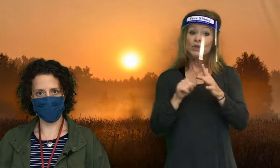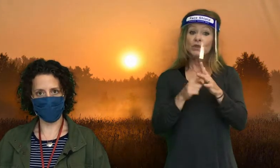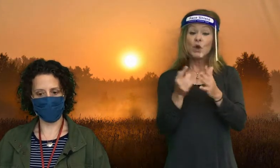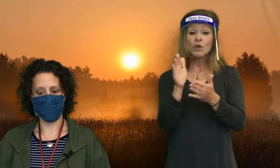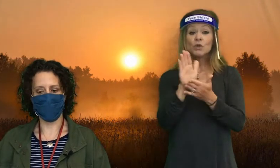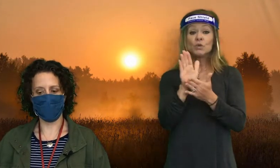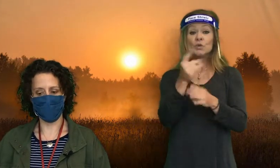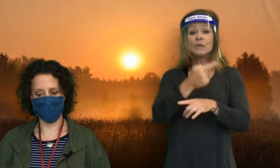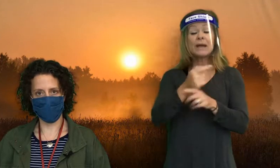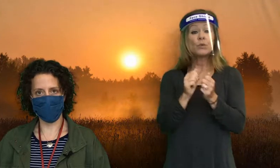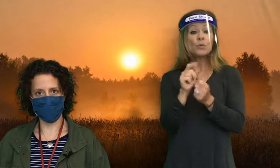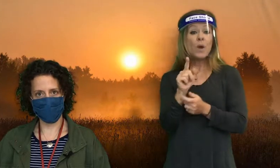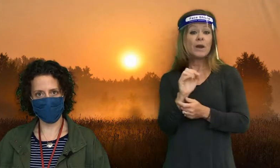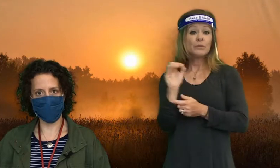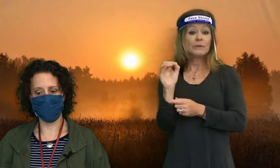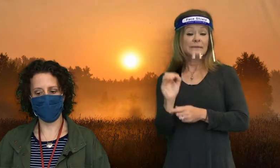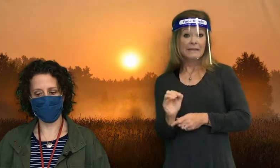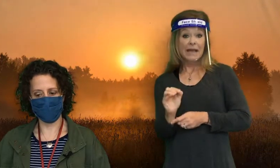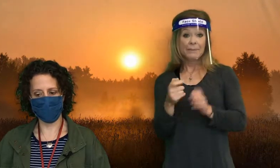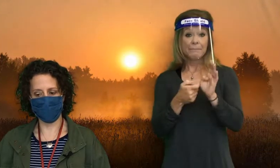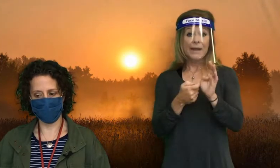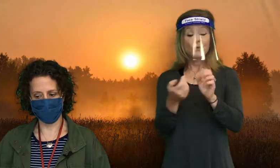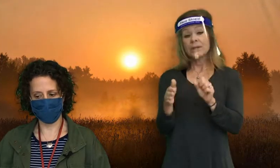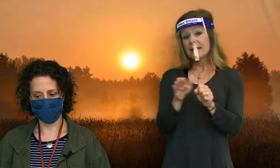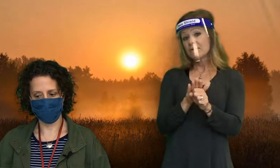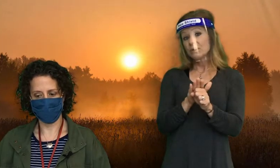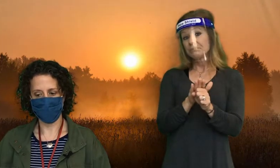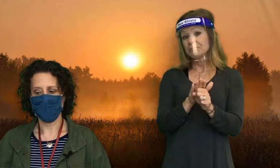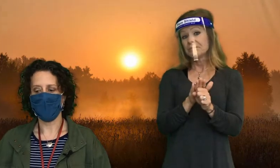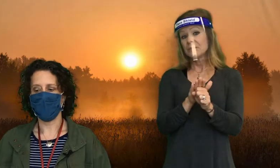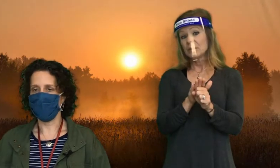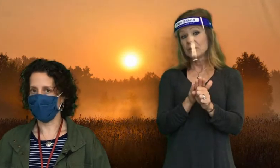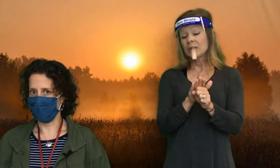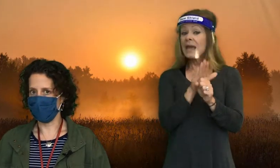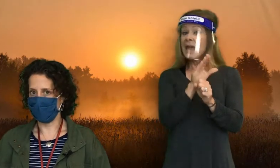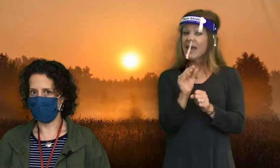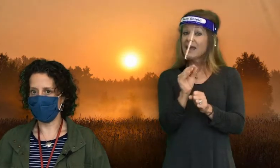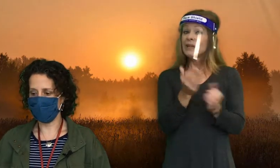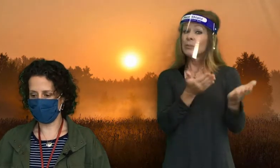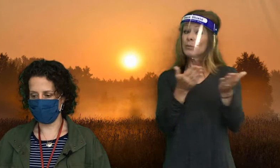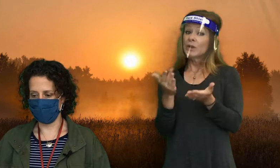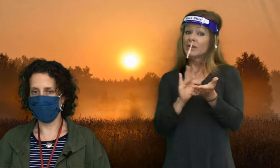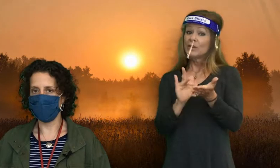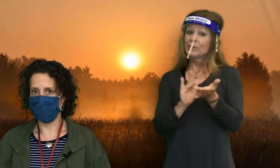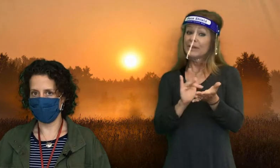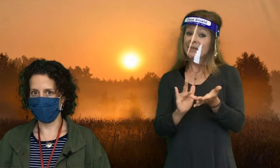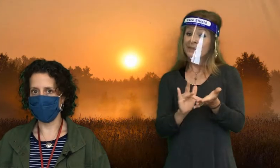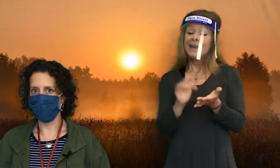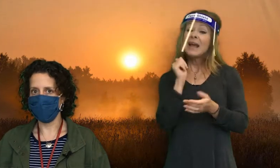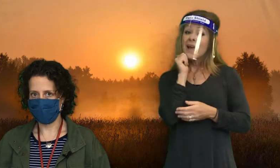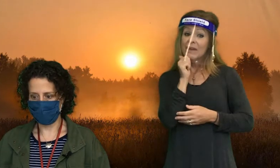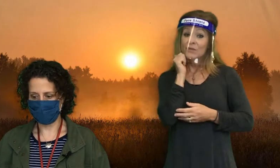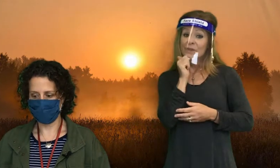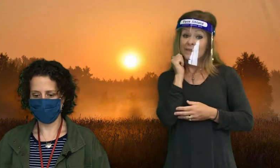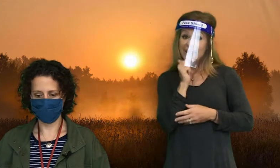the school day with a 100% battery level and bring your iPad with you every